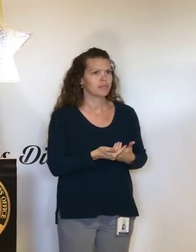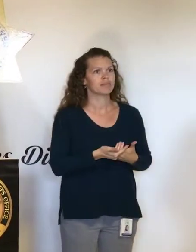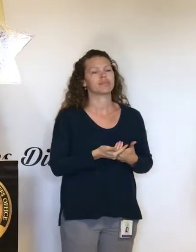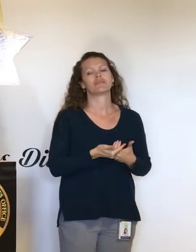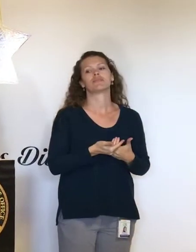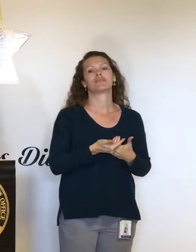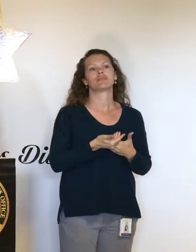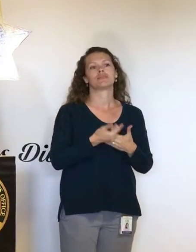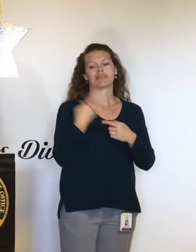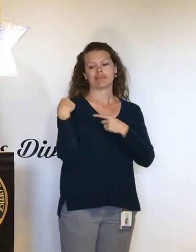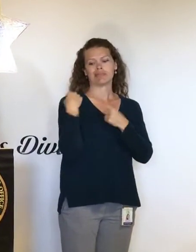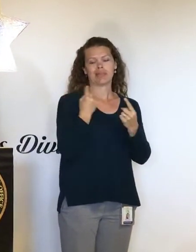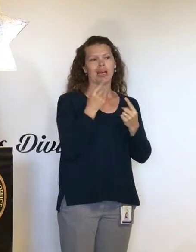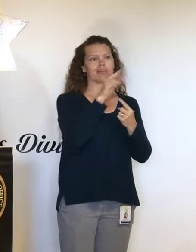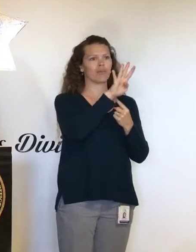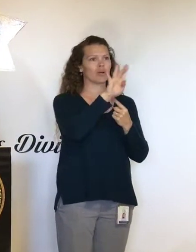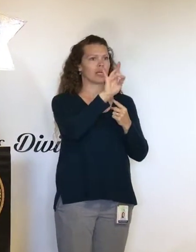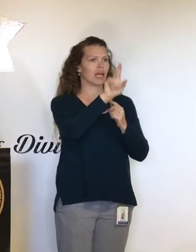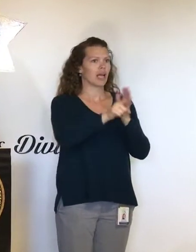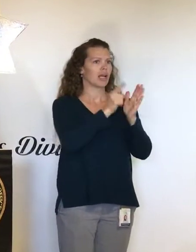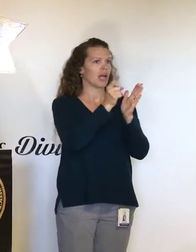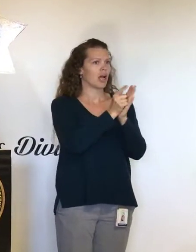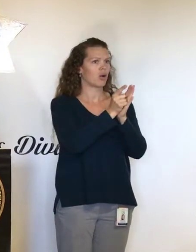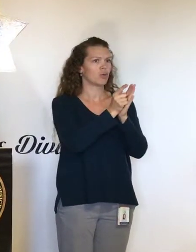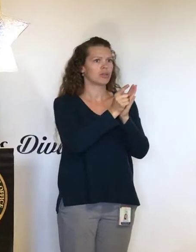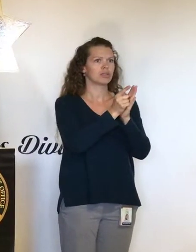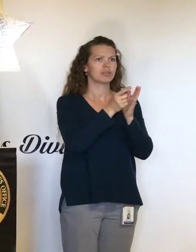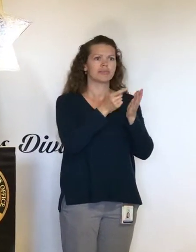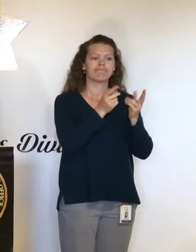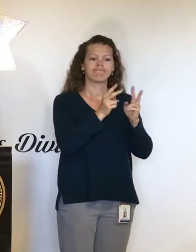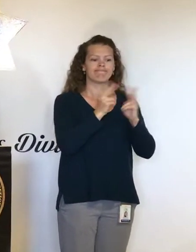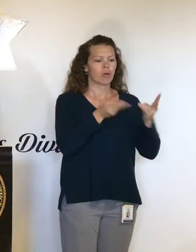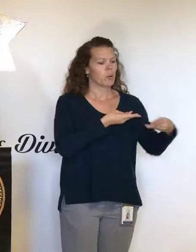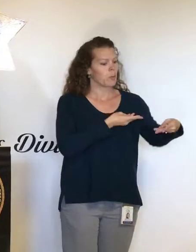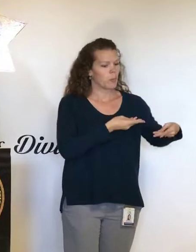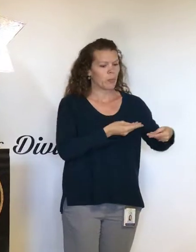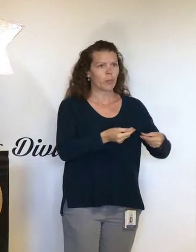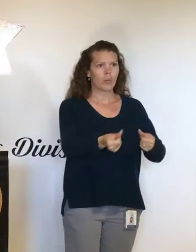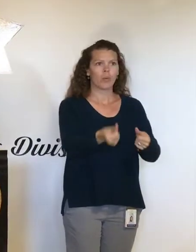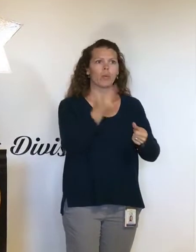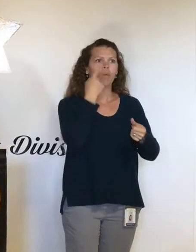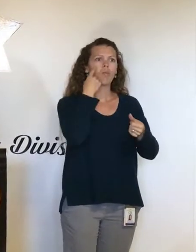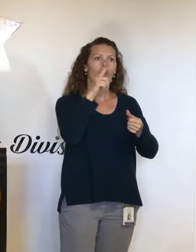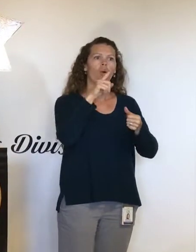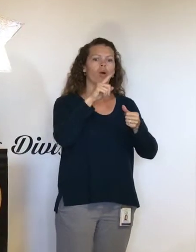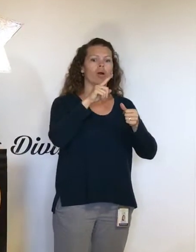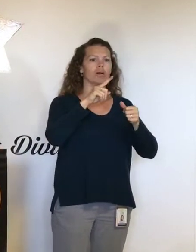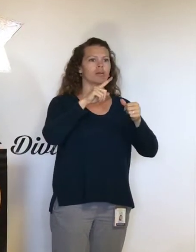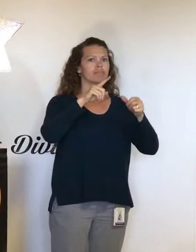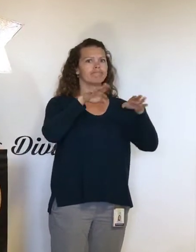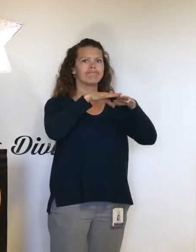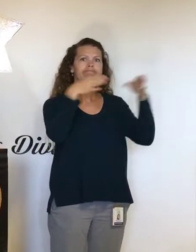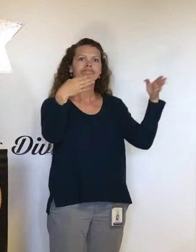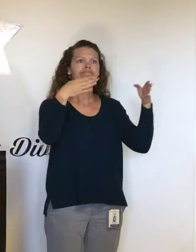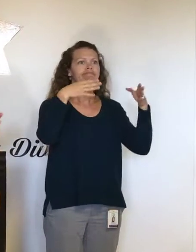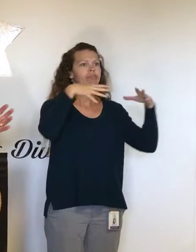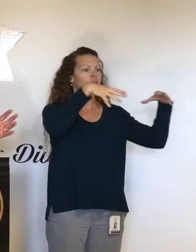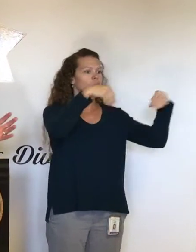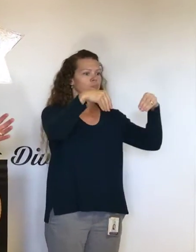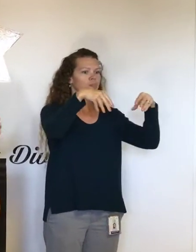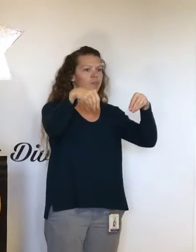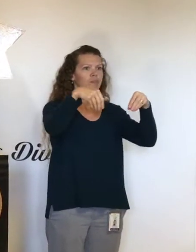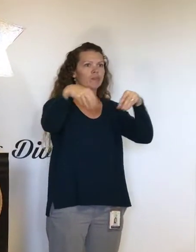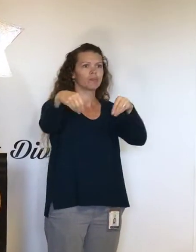The last 48 hours have been very, very fluid when it comes to the Public Safety Power Shutoffs that we've been notified of.